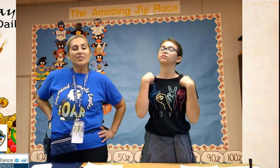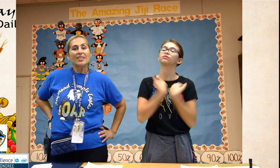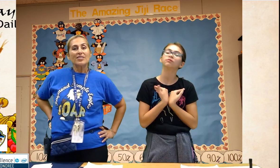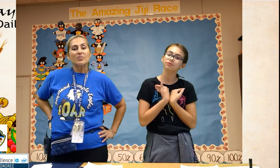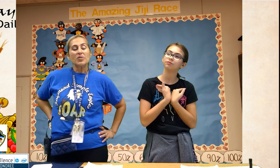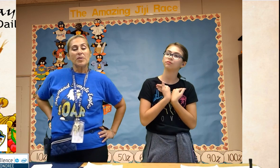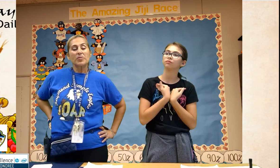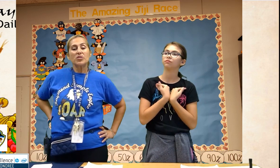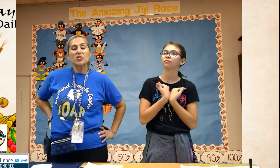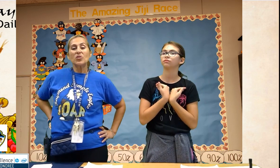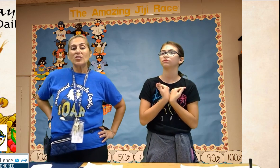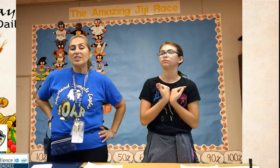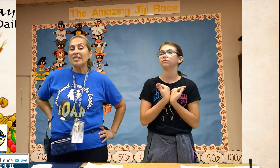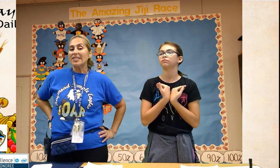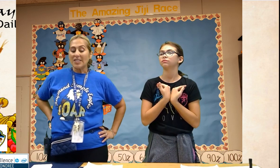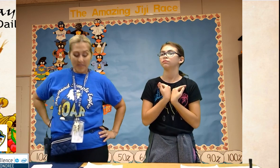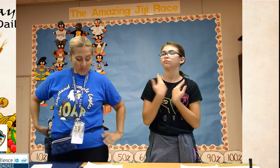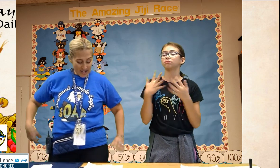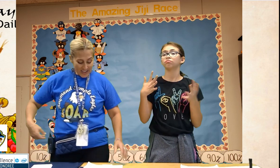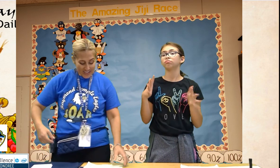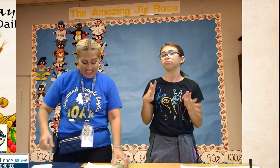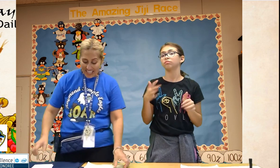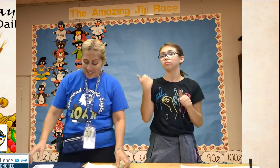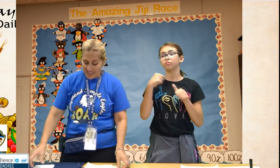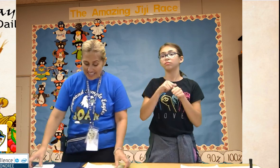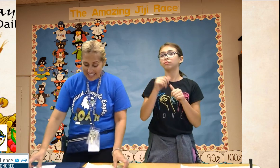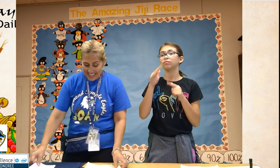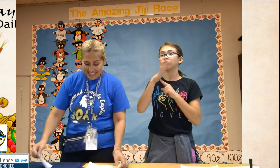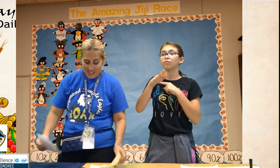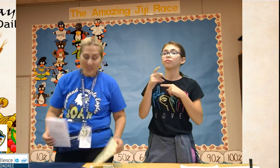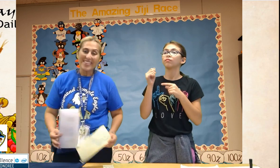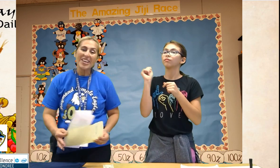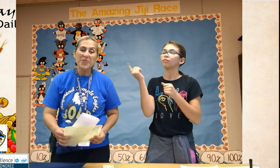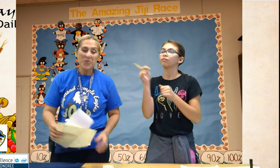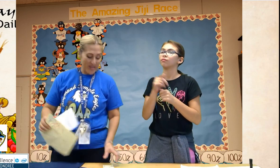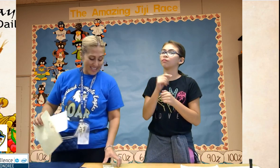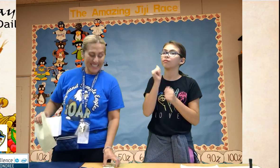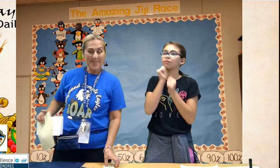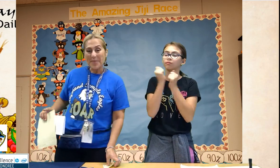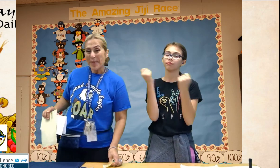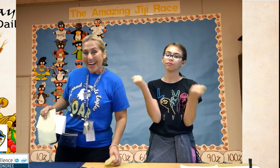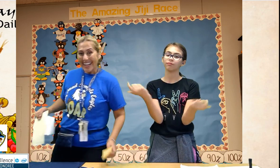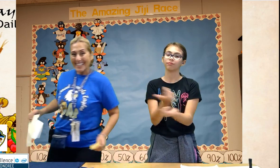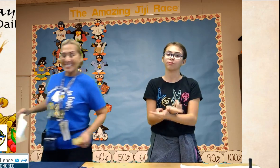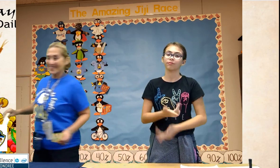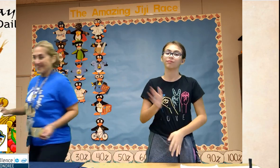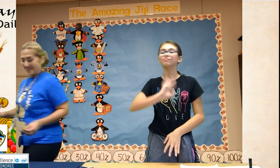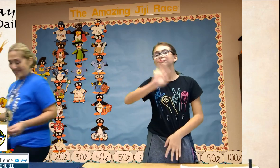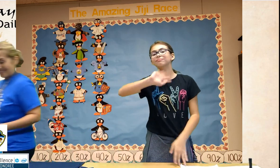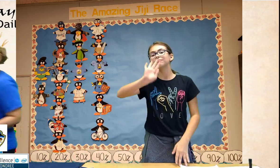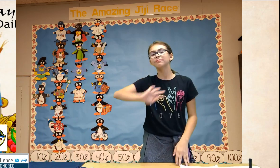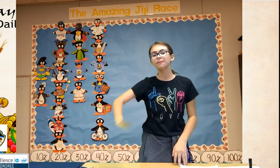now. Remember to soar everywhere, every day, with everyone. Bye-bye.